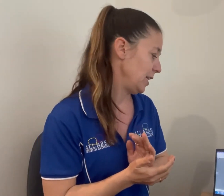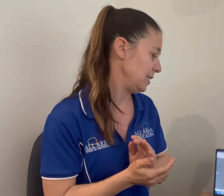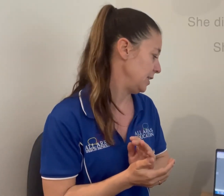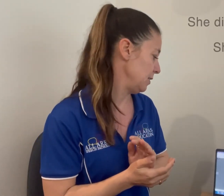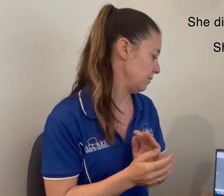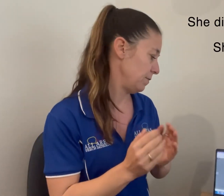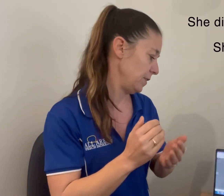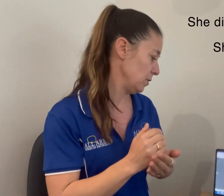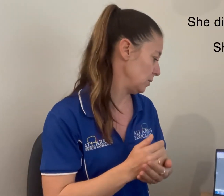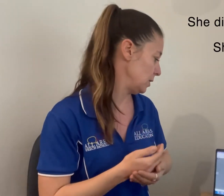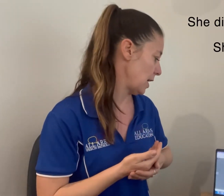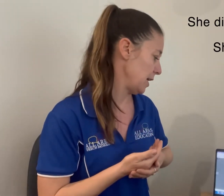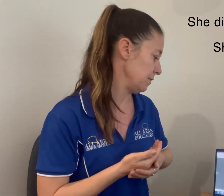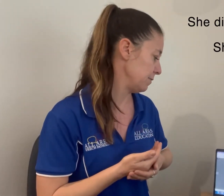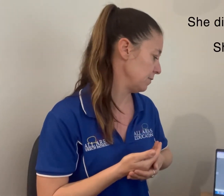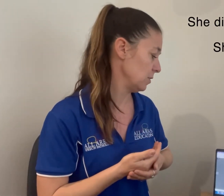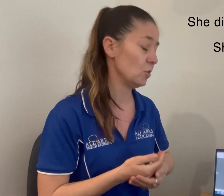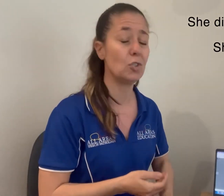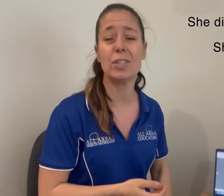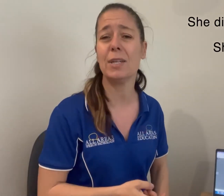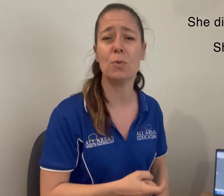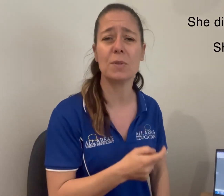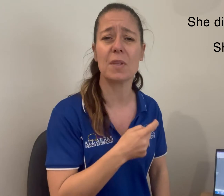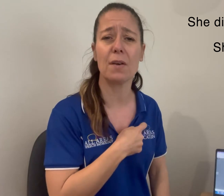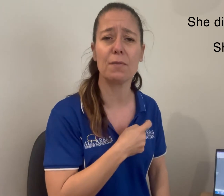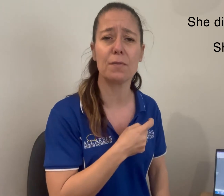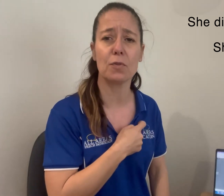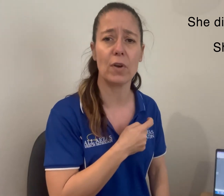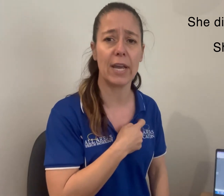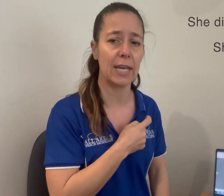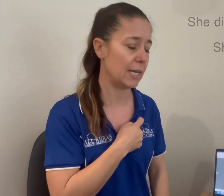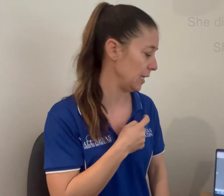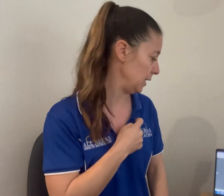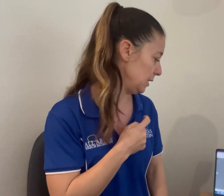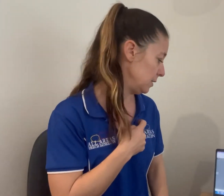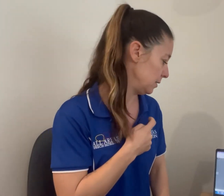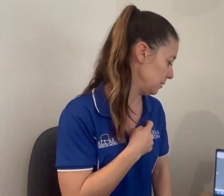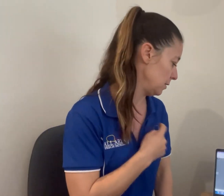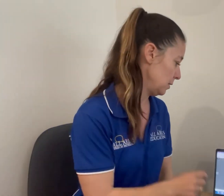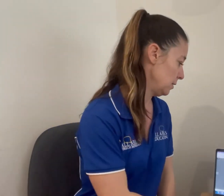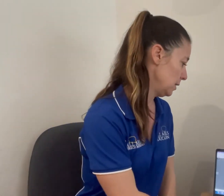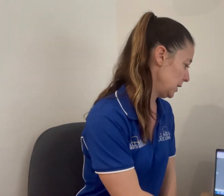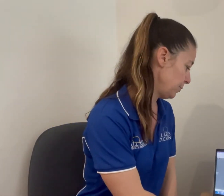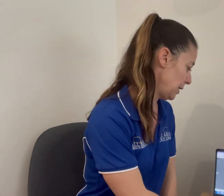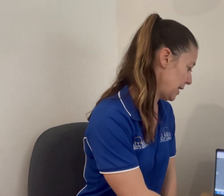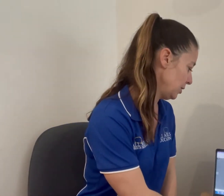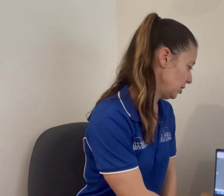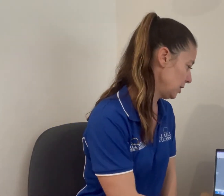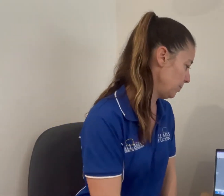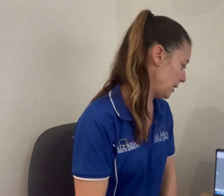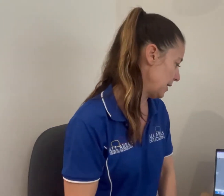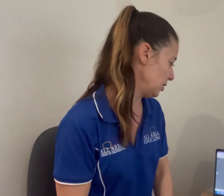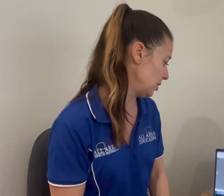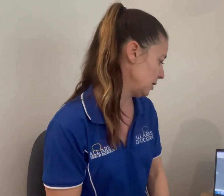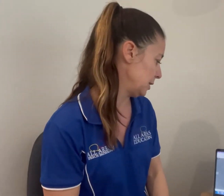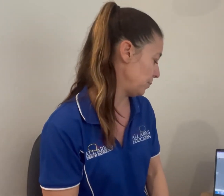didn't feel safe. She was afraid. Splash, splash, splash.